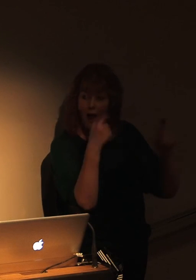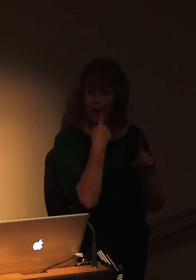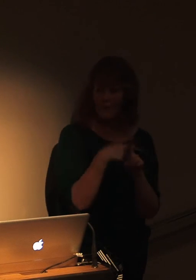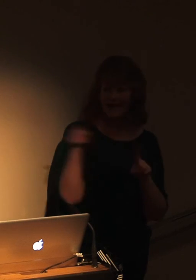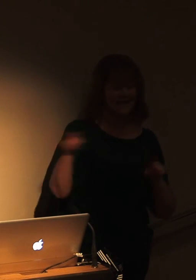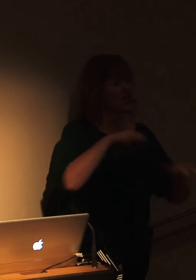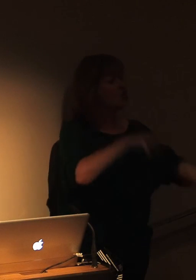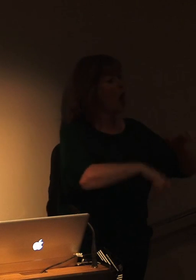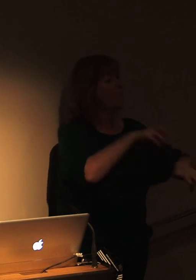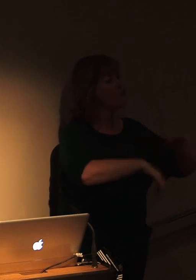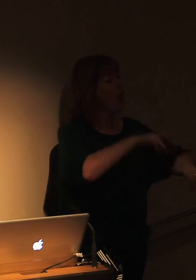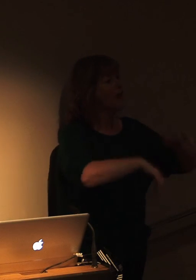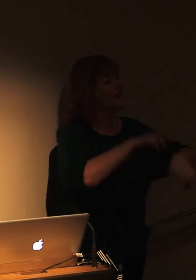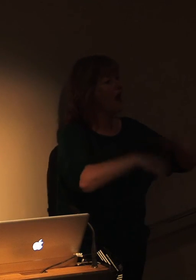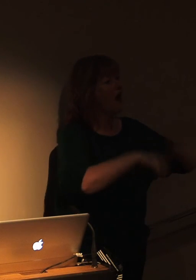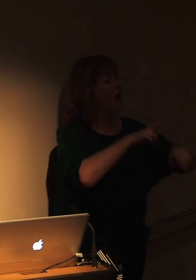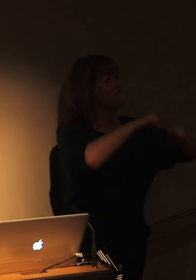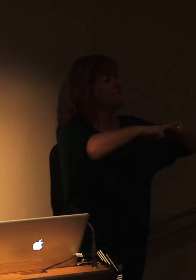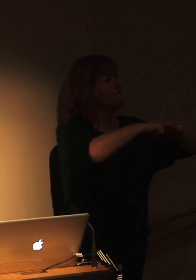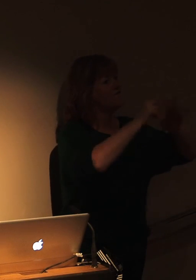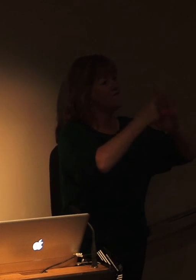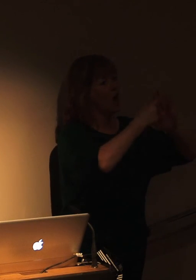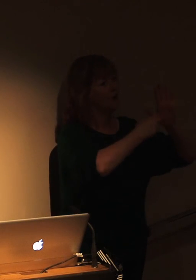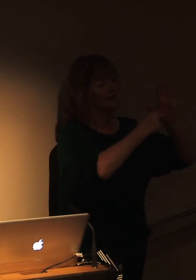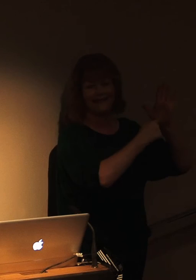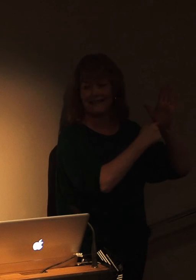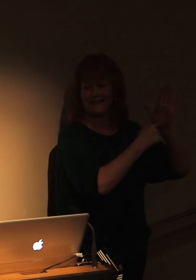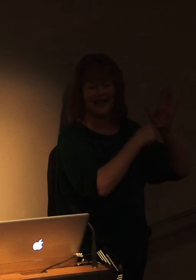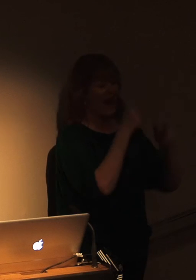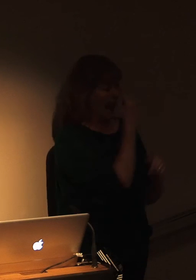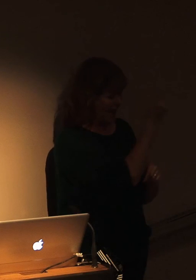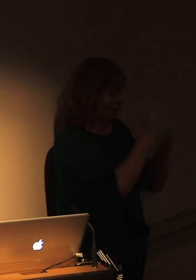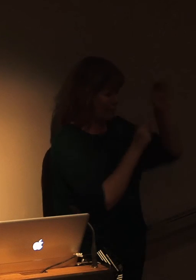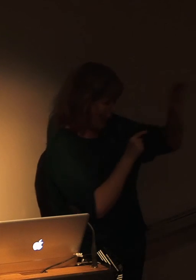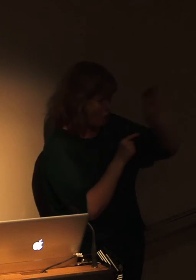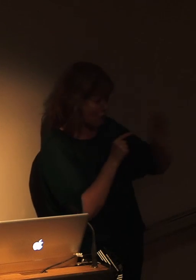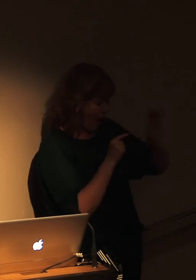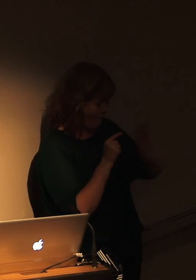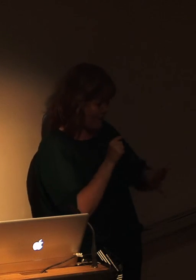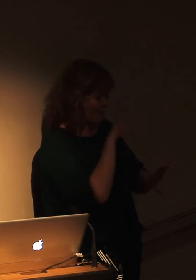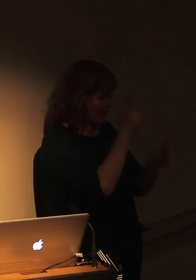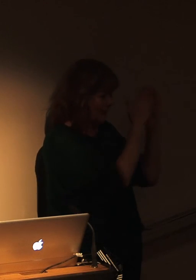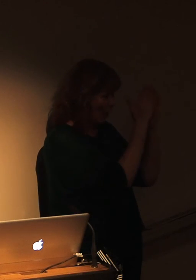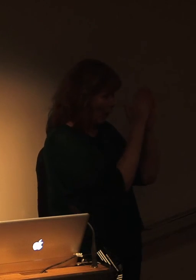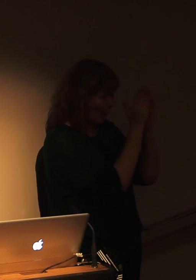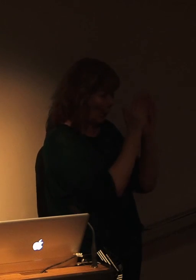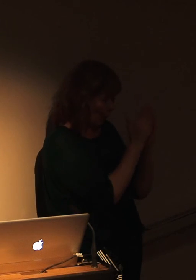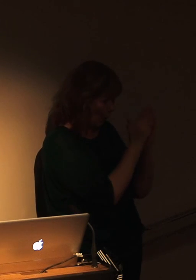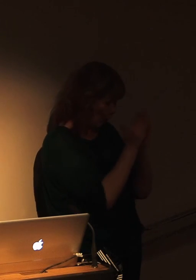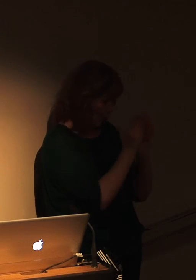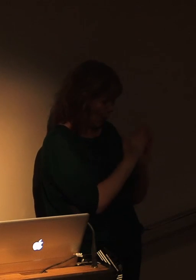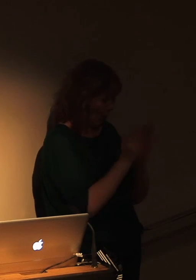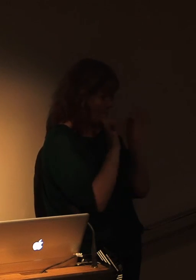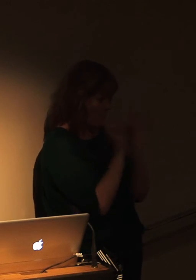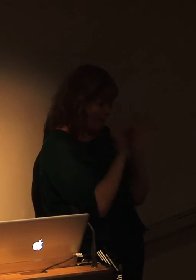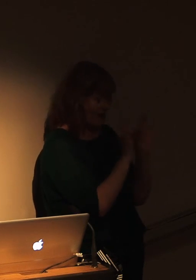typewriter, every start of each paragraph has to be inset the exact correct distance. And then if you go to page